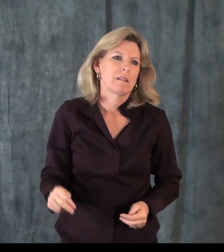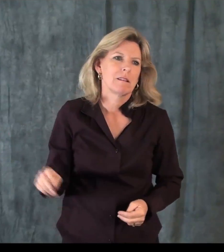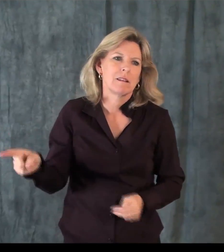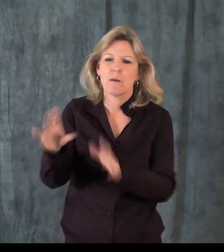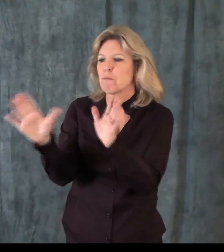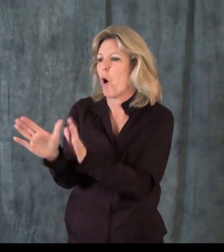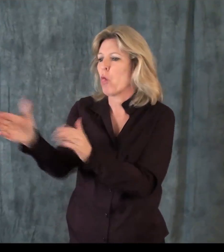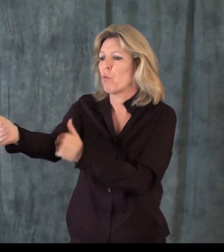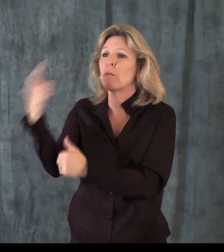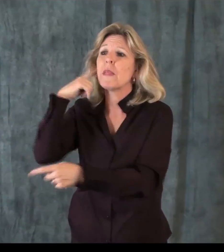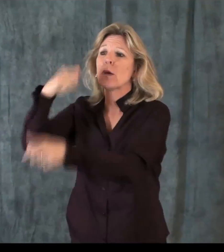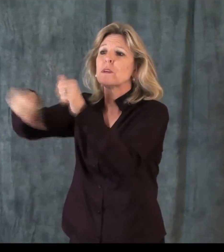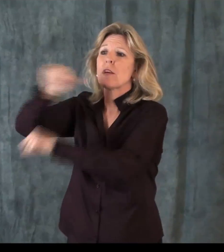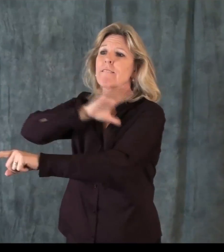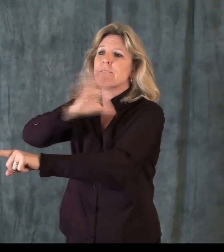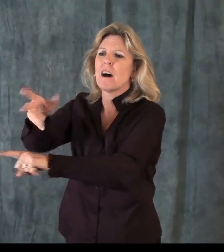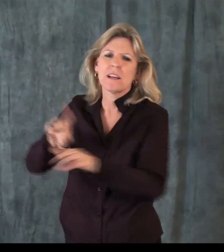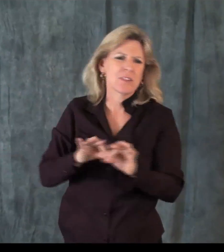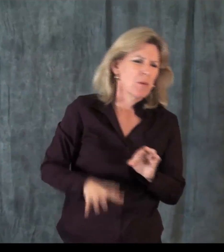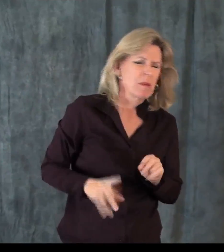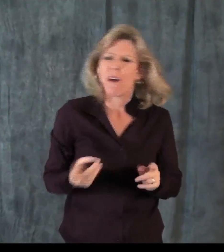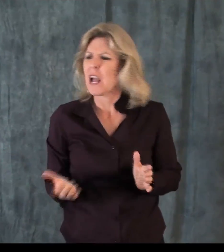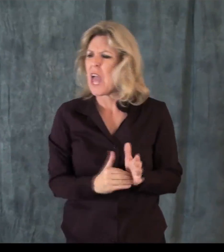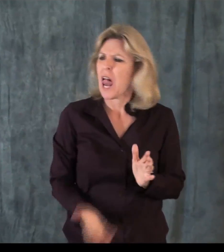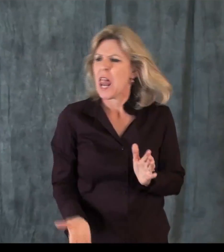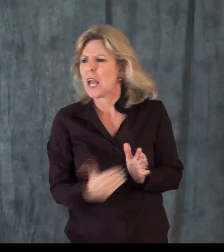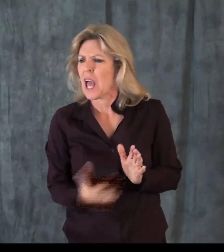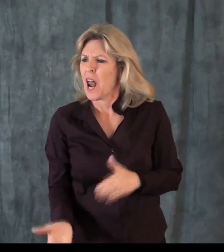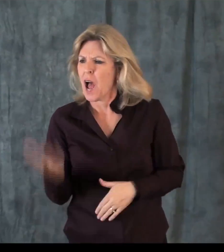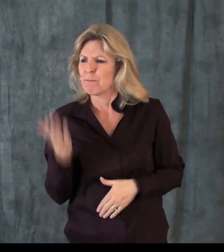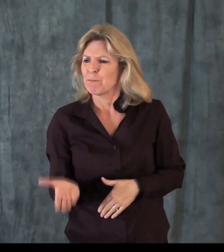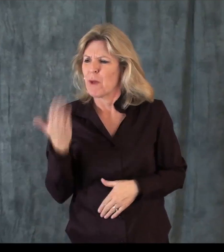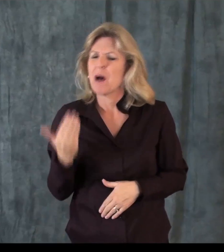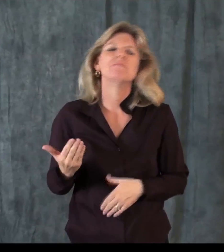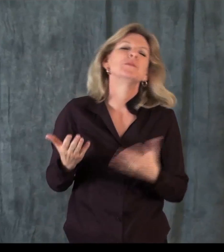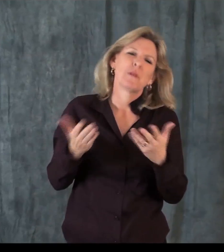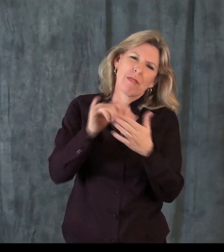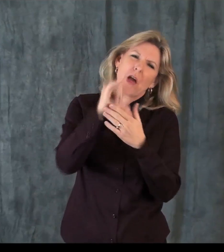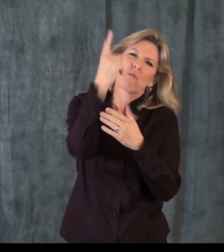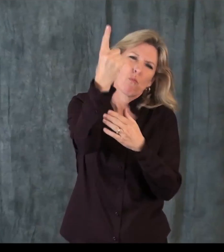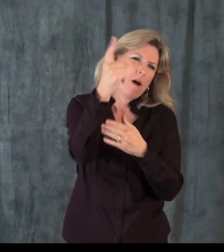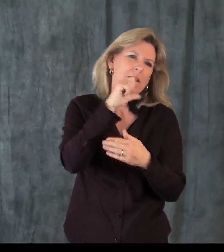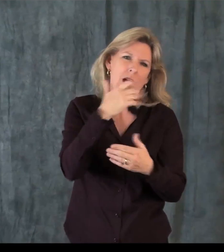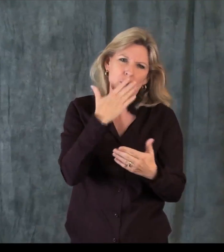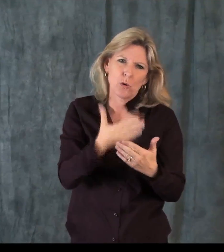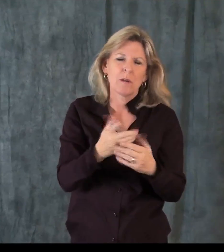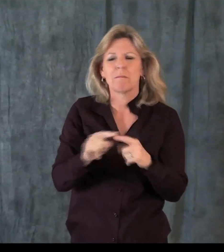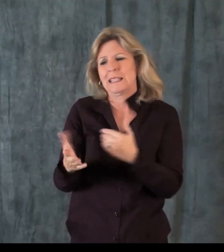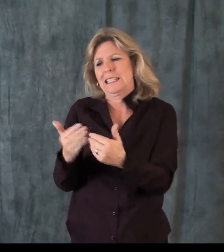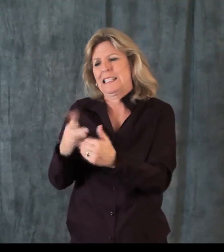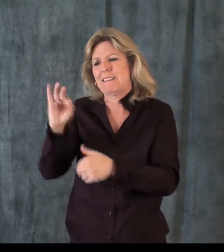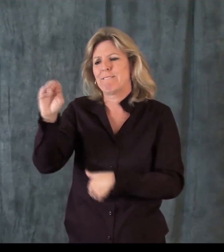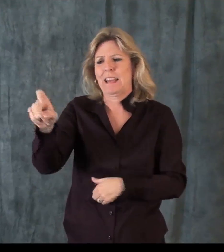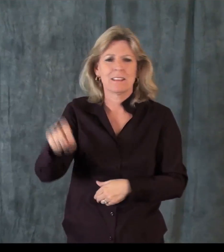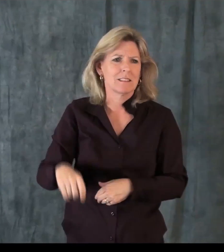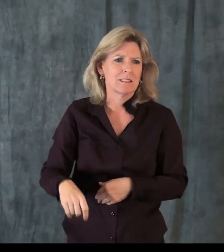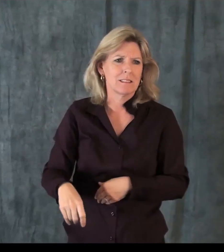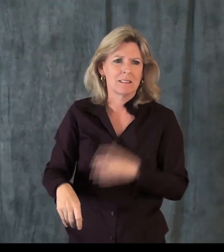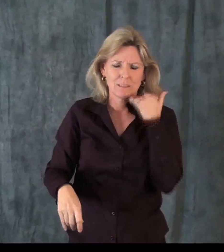forgotten to turn the microphone on. So it was a relatively small room, and the interpreter was having a hard time hearing and needed more volume, and so that's a very